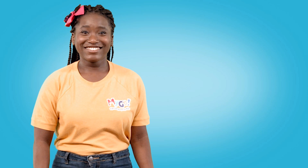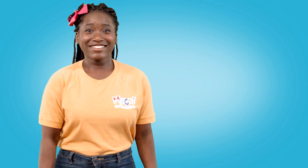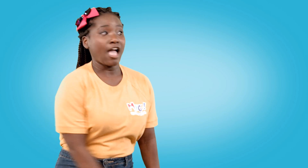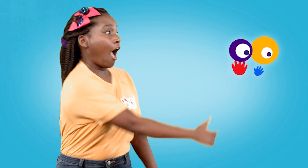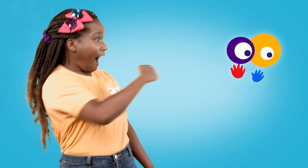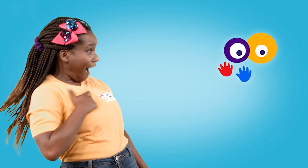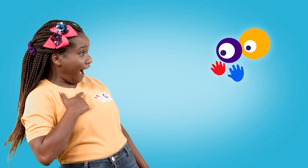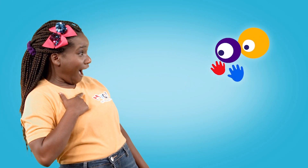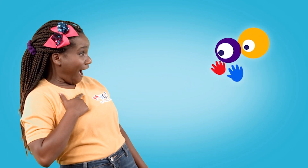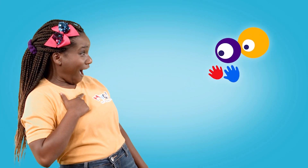My Go!